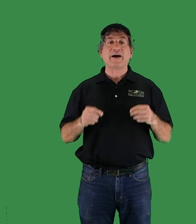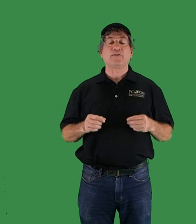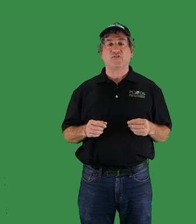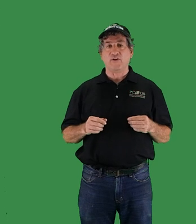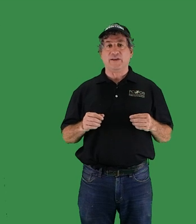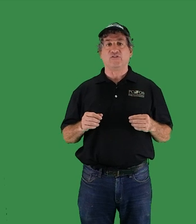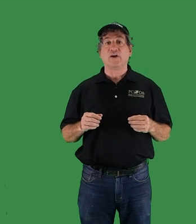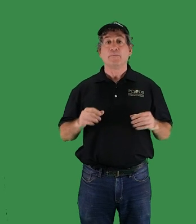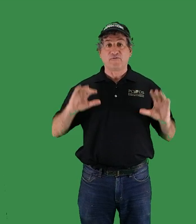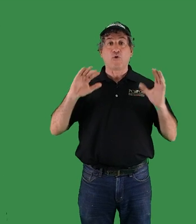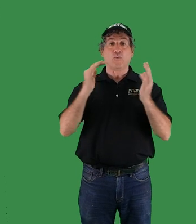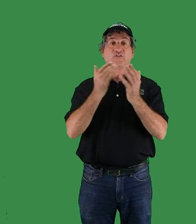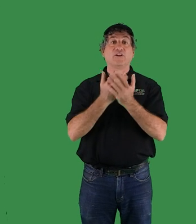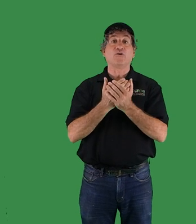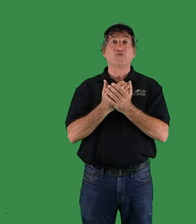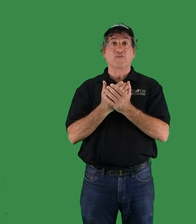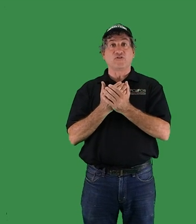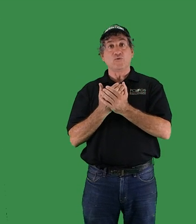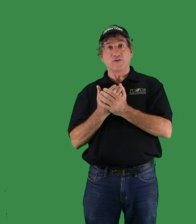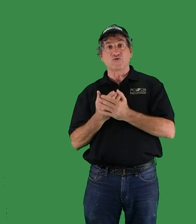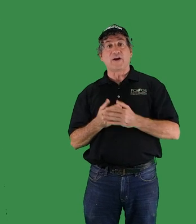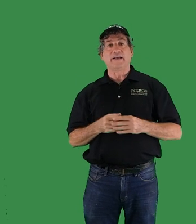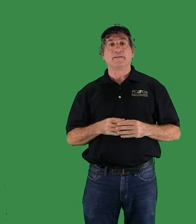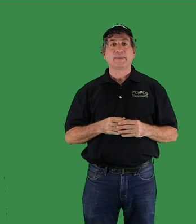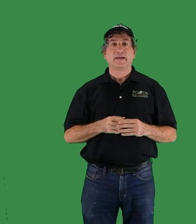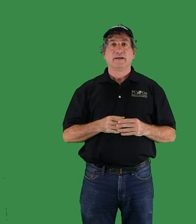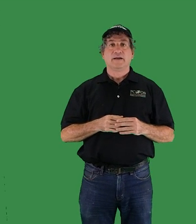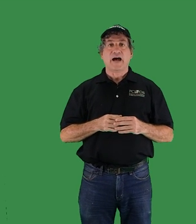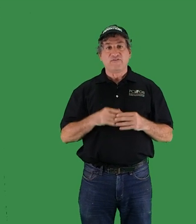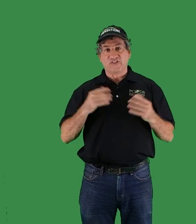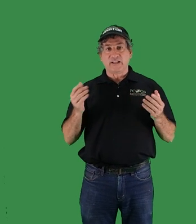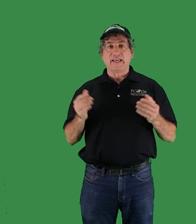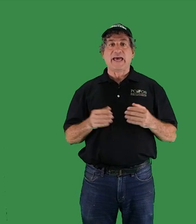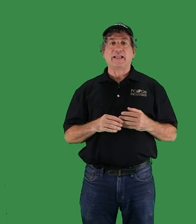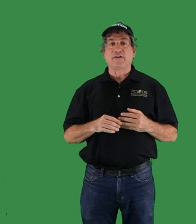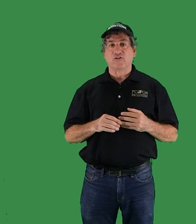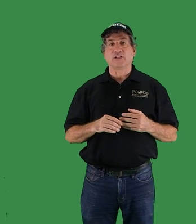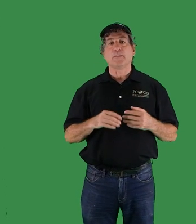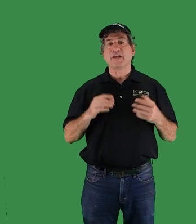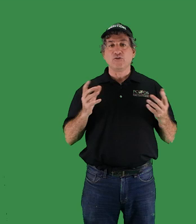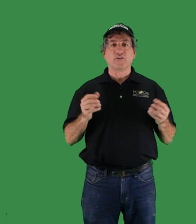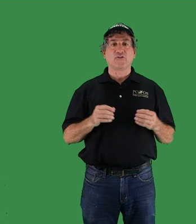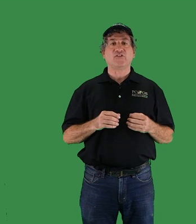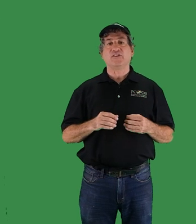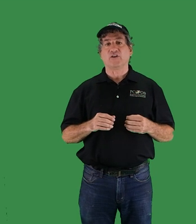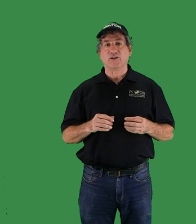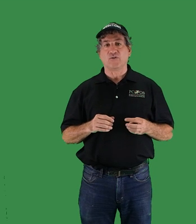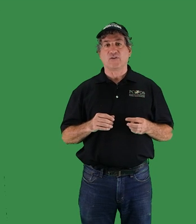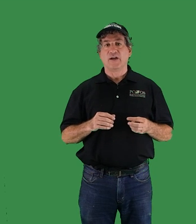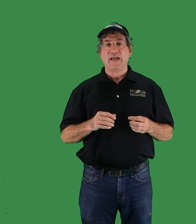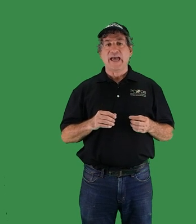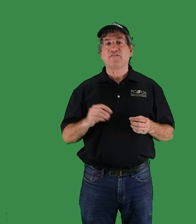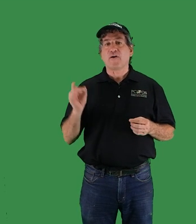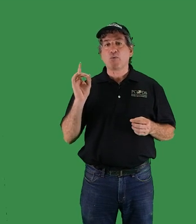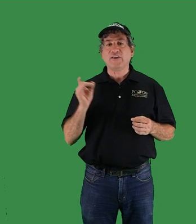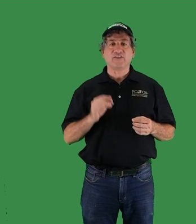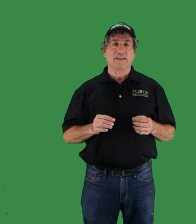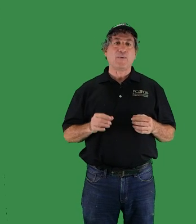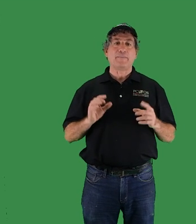Biospherians before it was closed for the two-year trial. I visited again after Columbia University took it over and very recently went